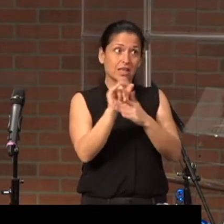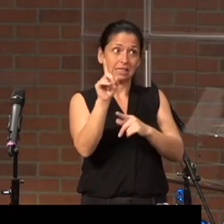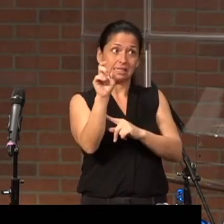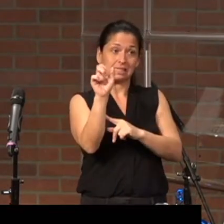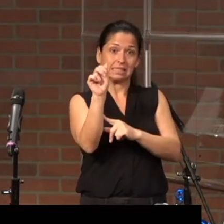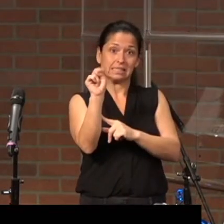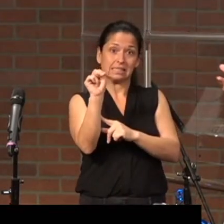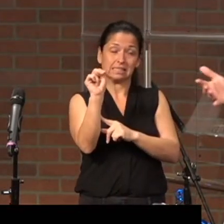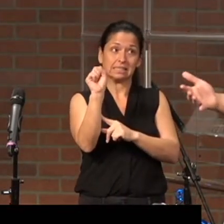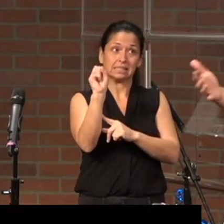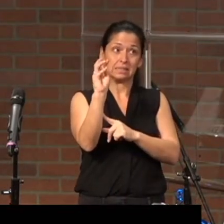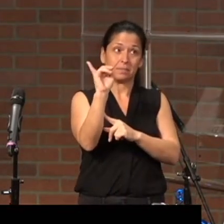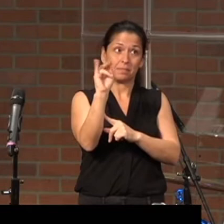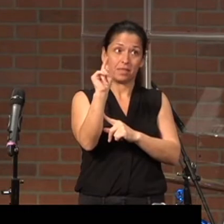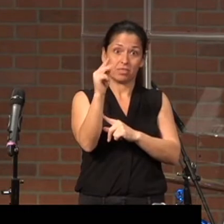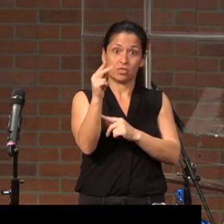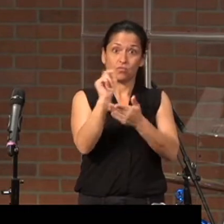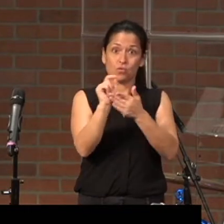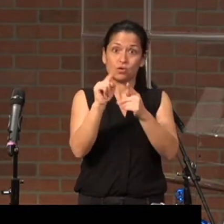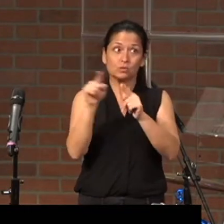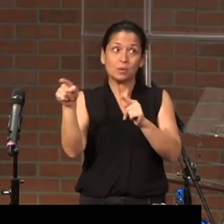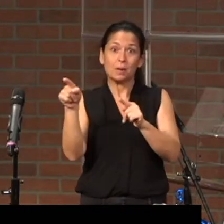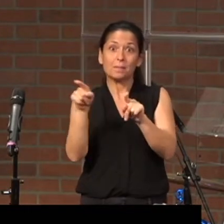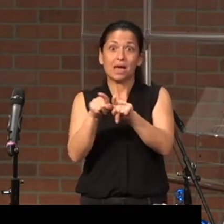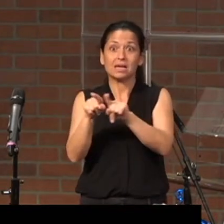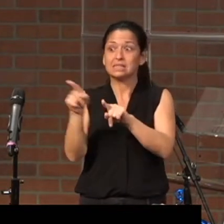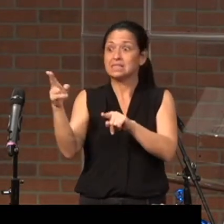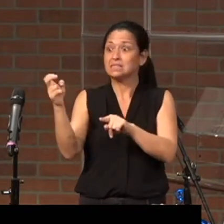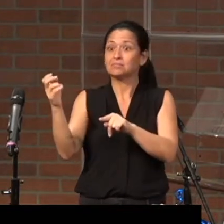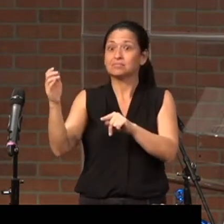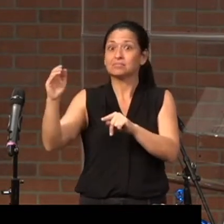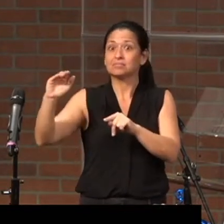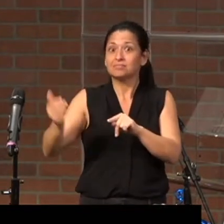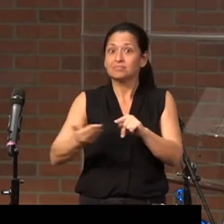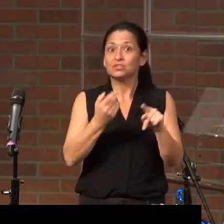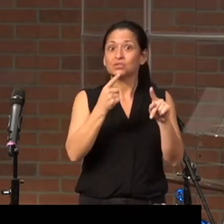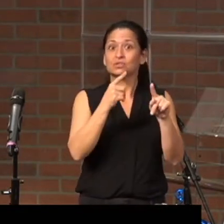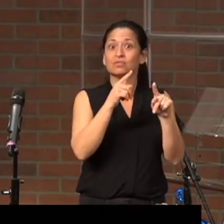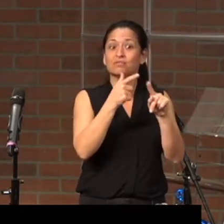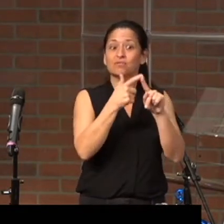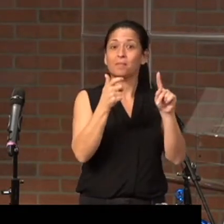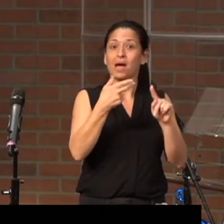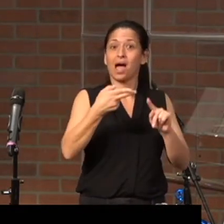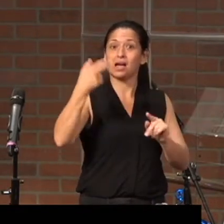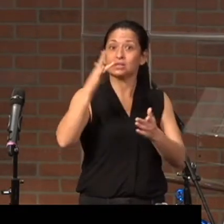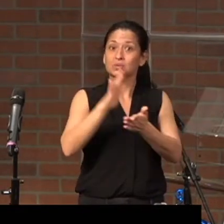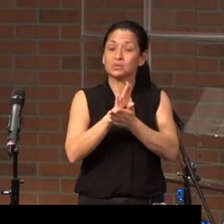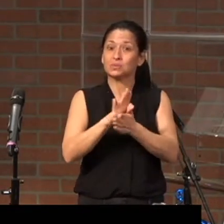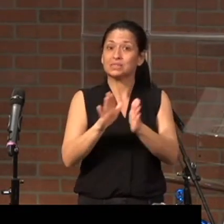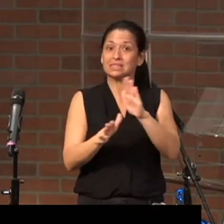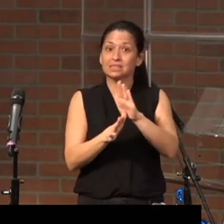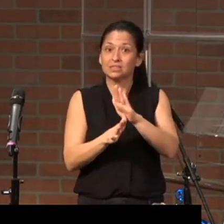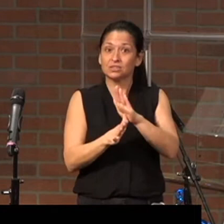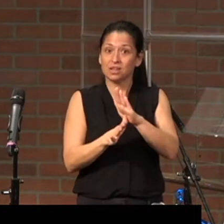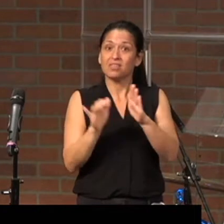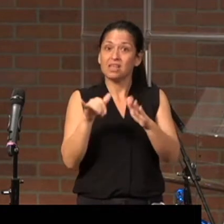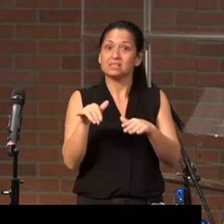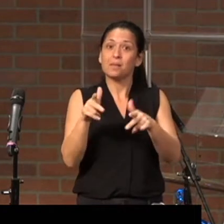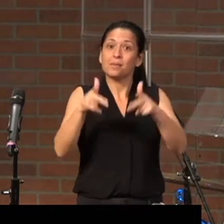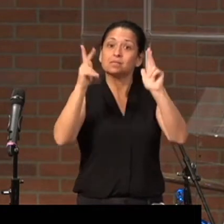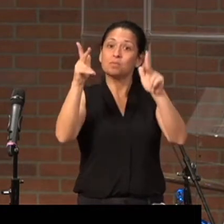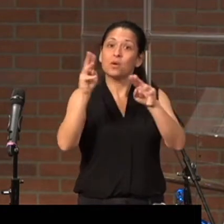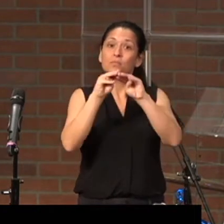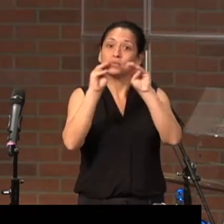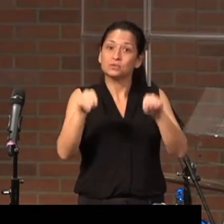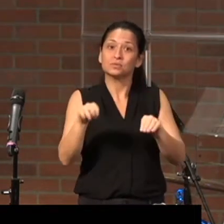Smith wrote to him as he recruited him as a high school senior. That's in the basketball museum in UNC,